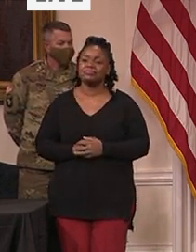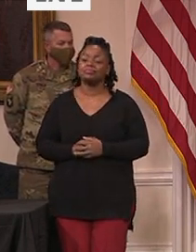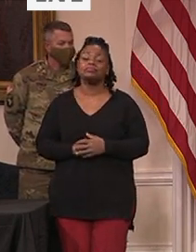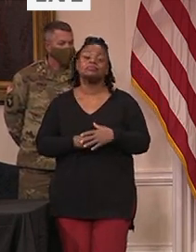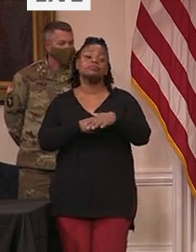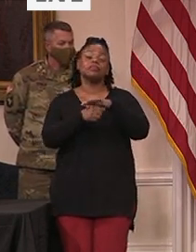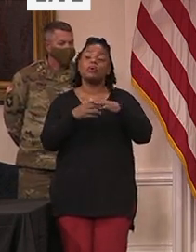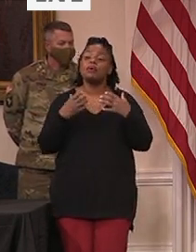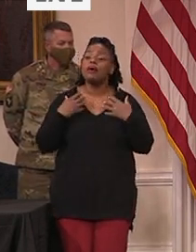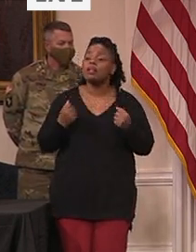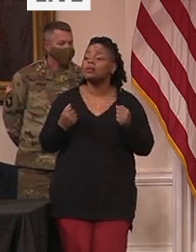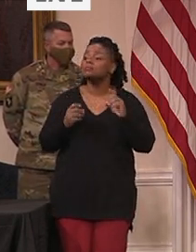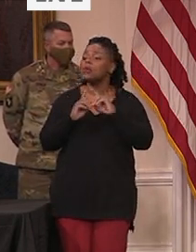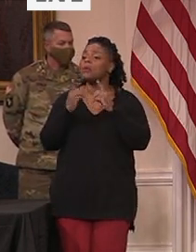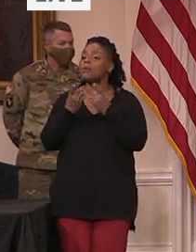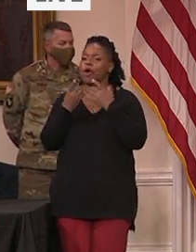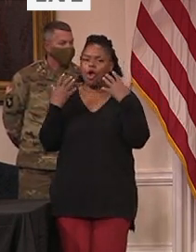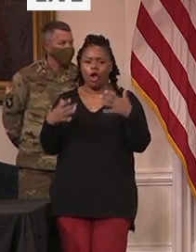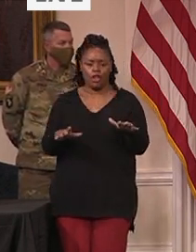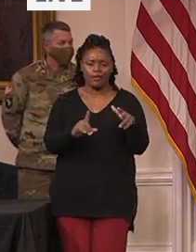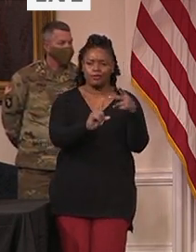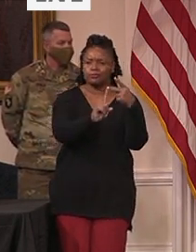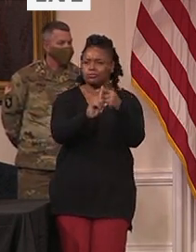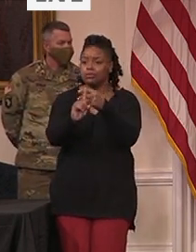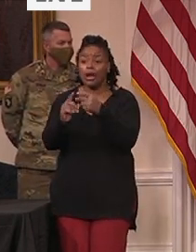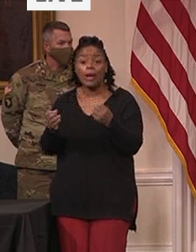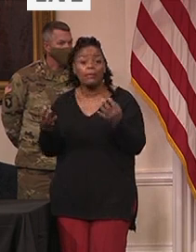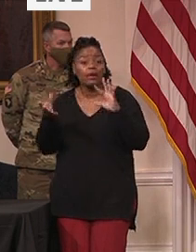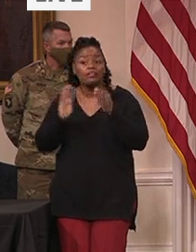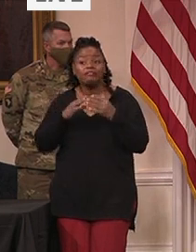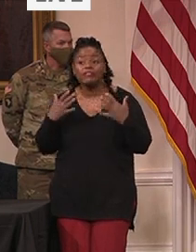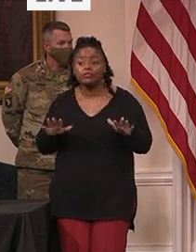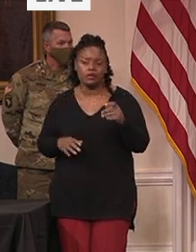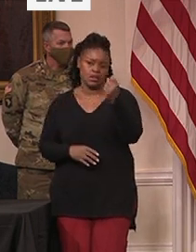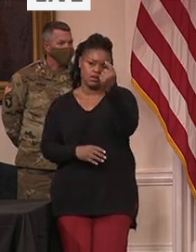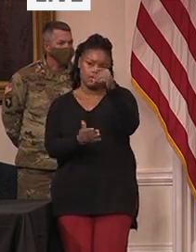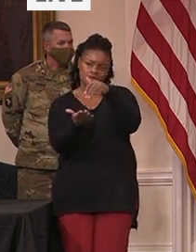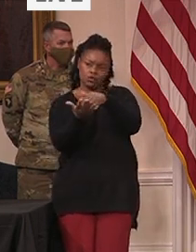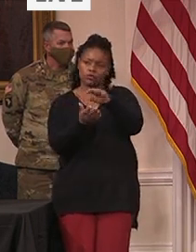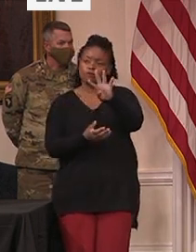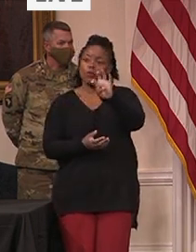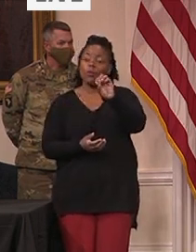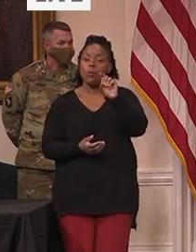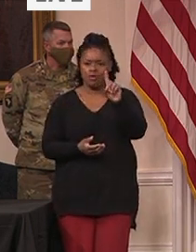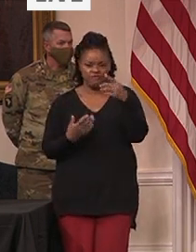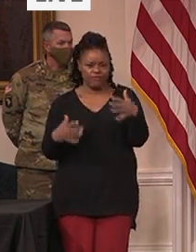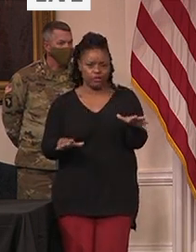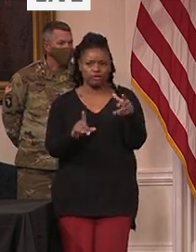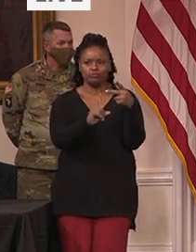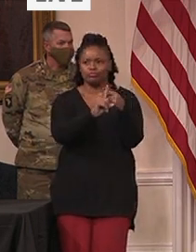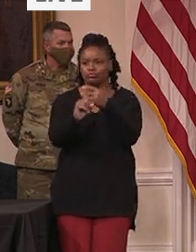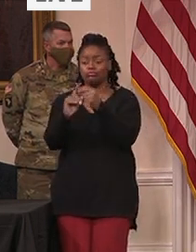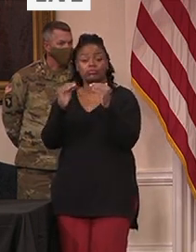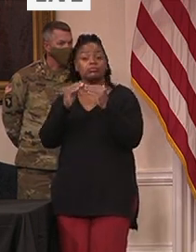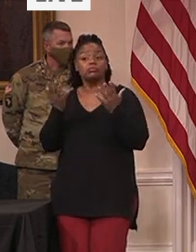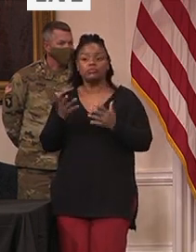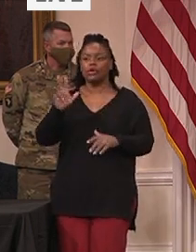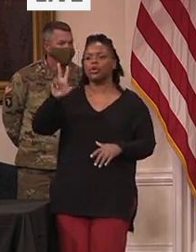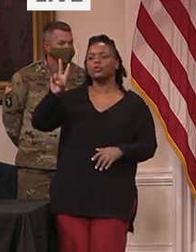already administered 11,401 doses, which is 32.4 percent